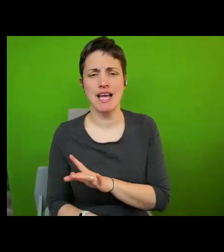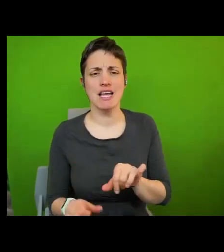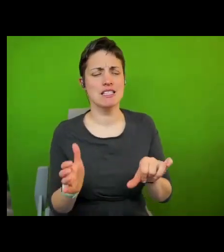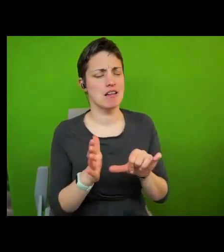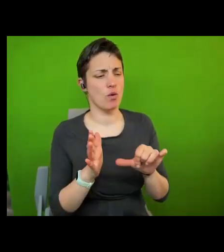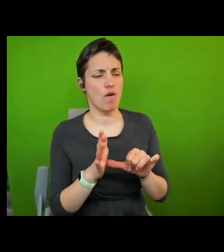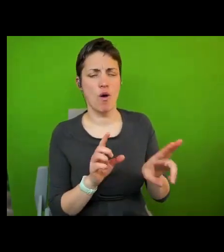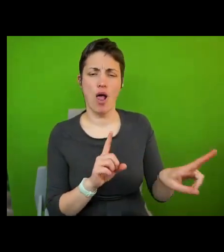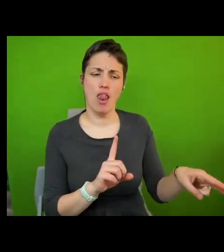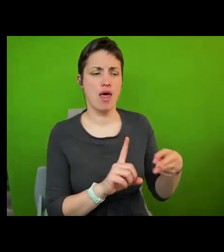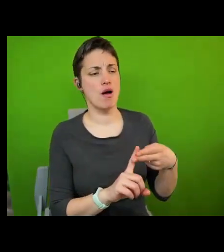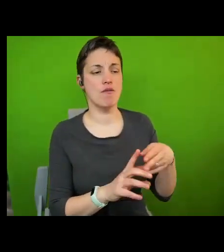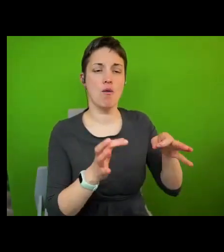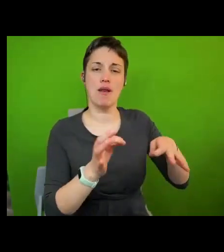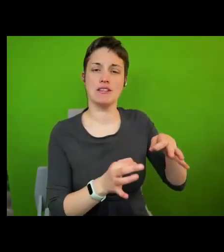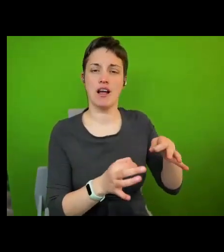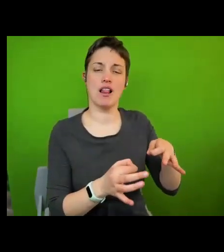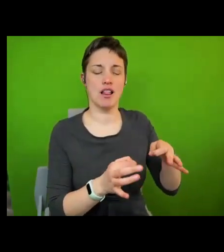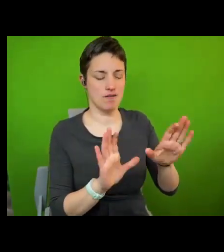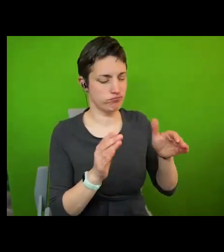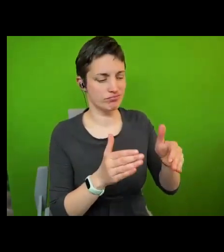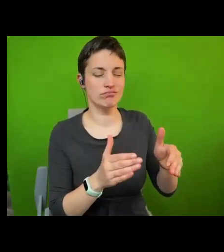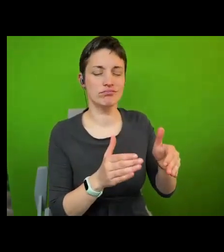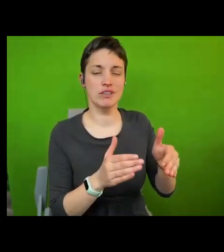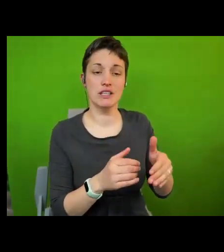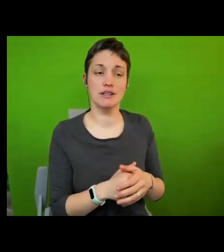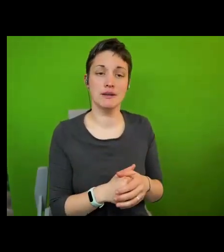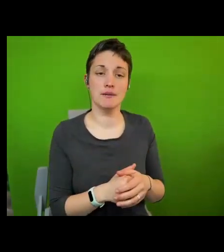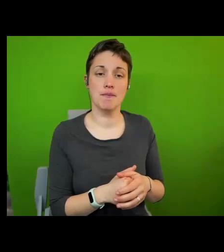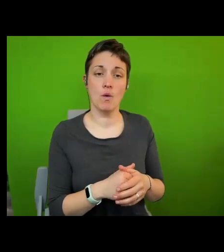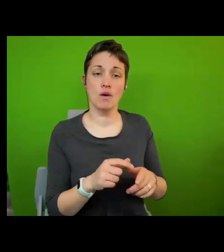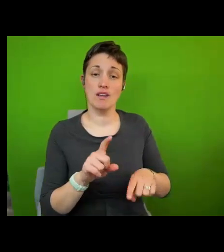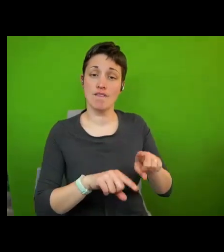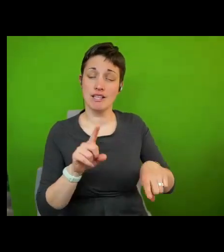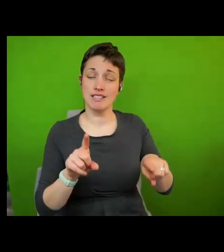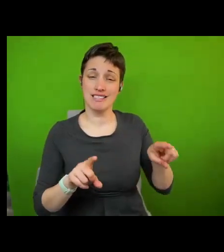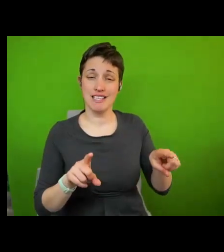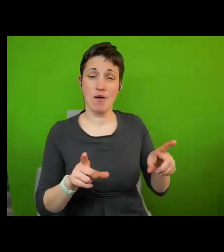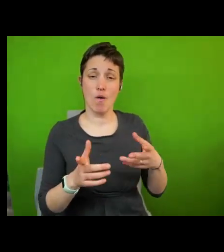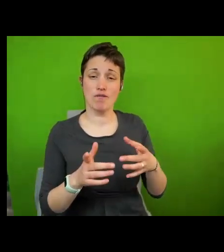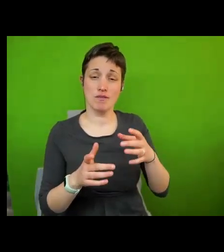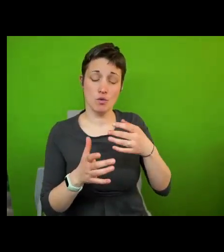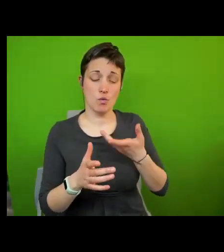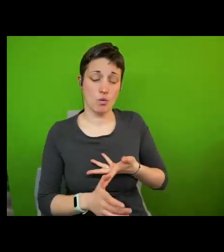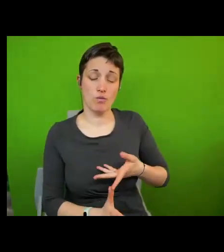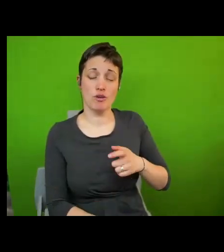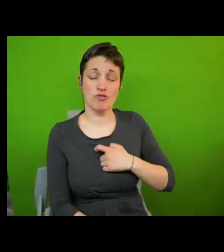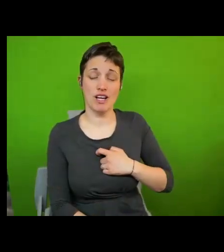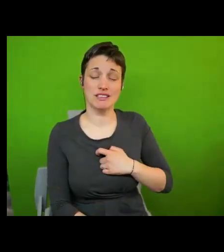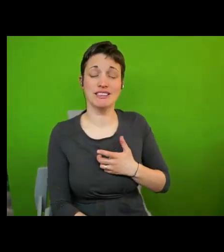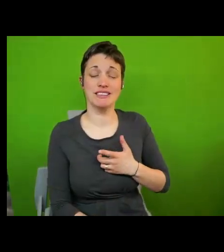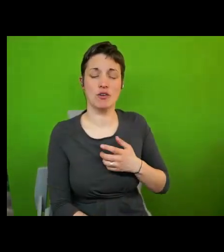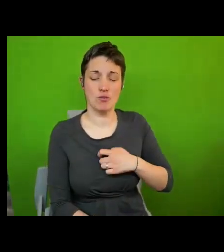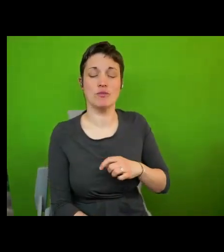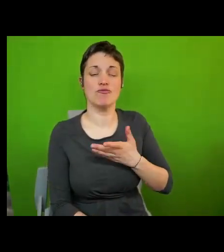cities for political purposes the diversity of the patchwork of human rights cities also becomes an